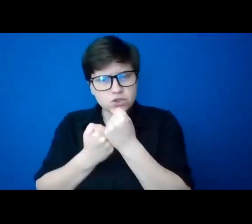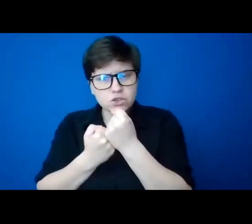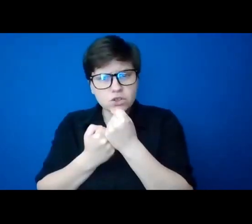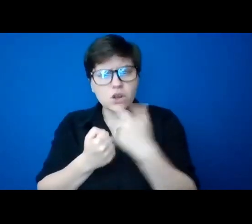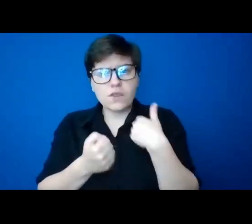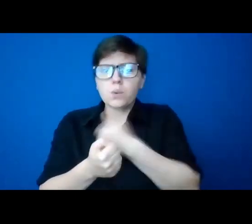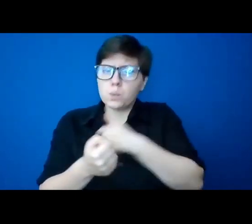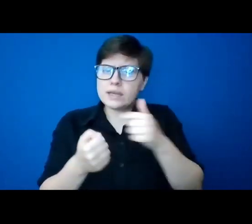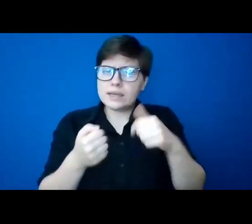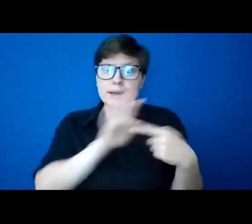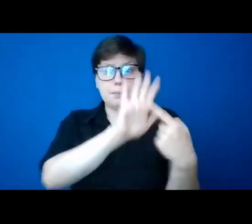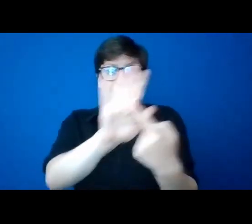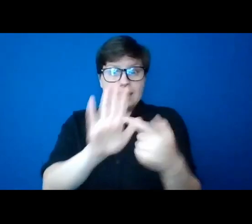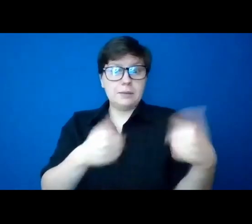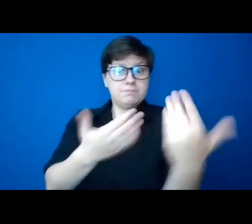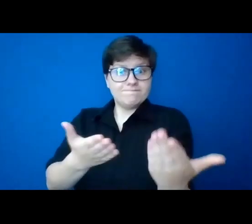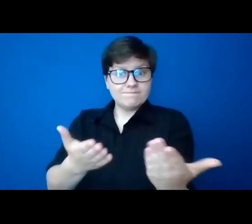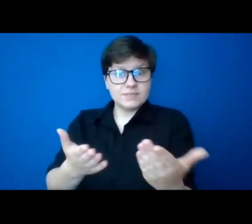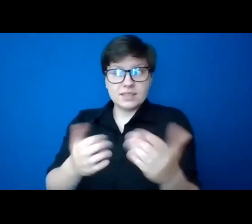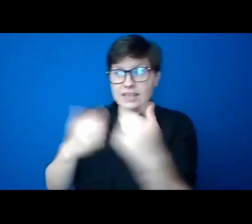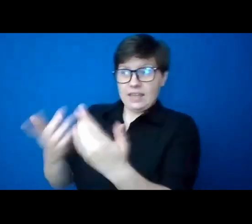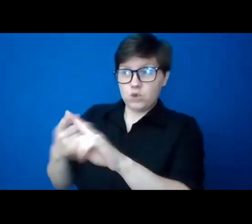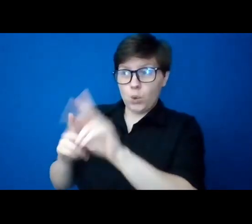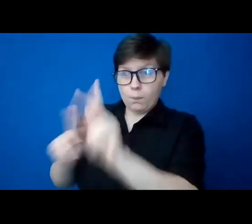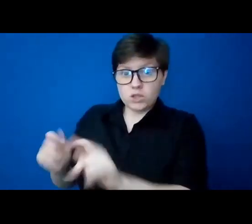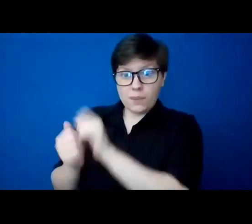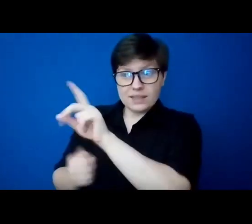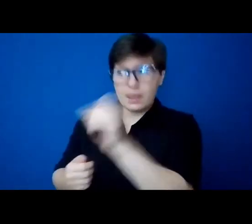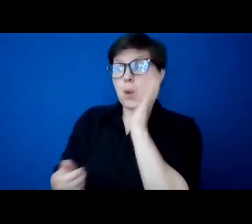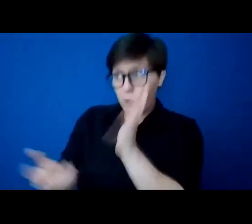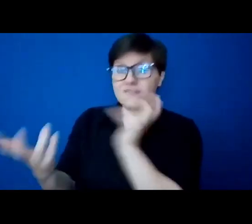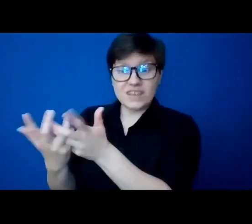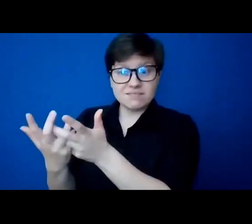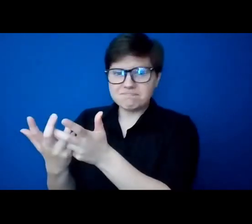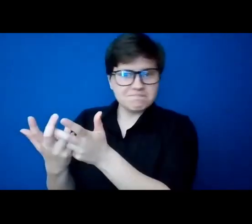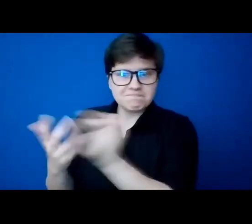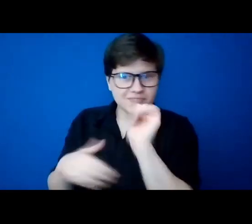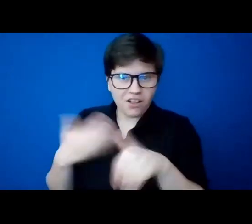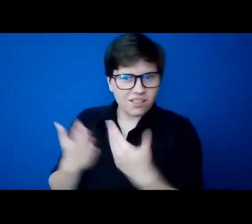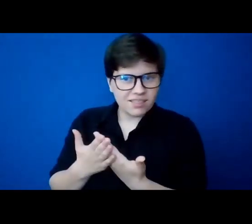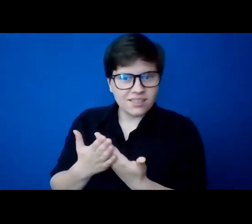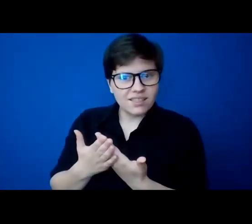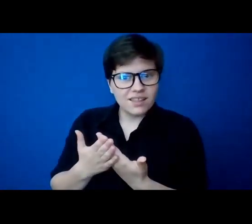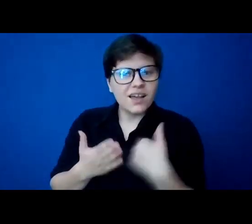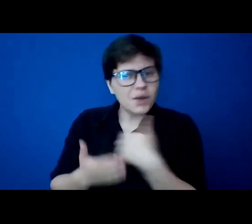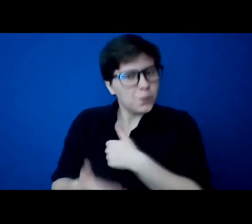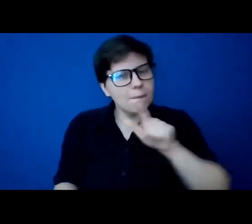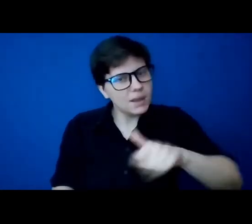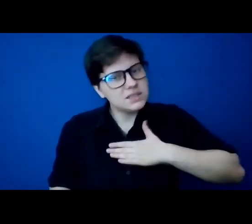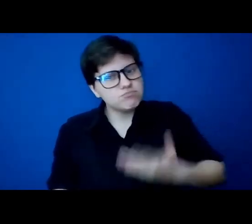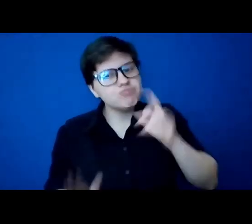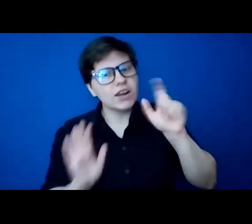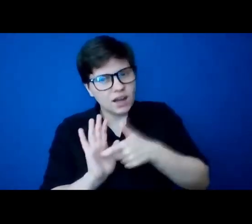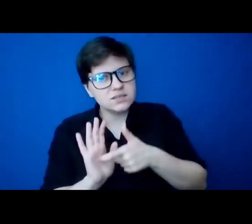present to someone with a disability will be appropriate for that person, and we need to admit that and to